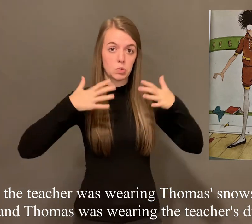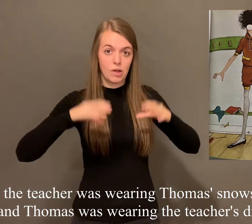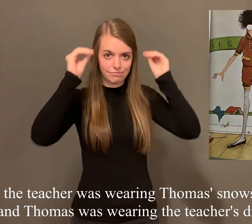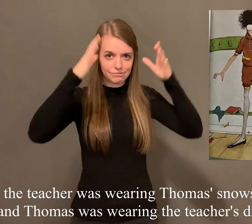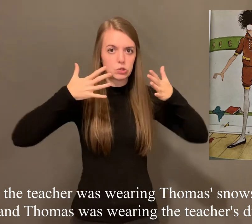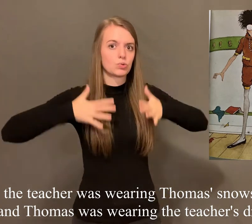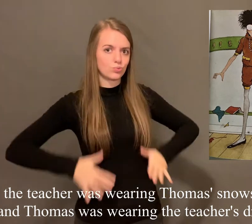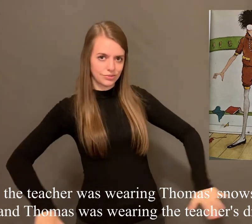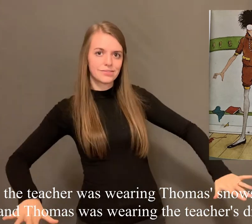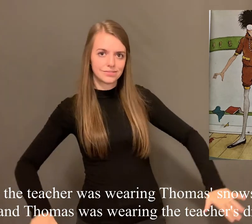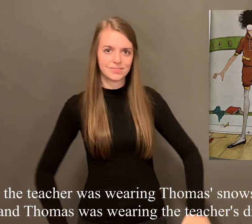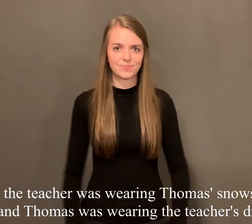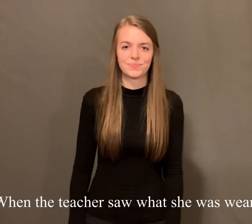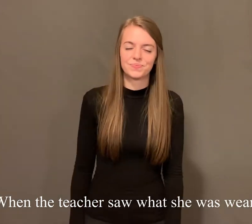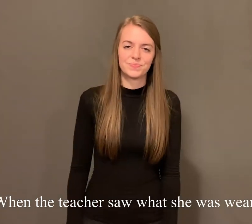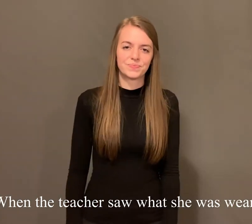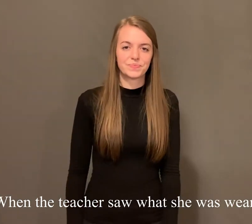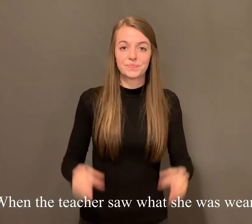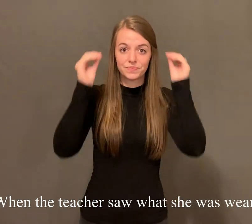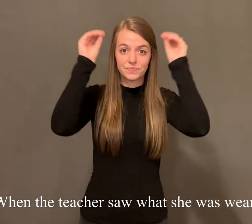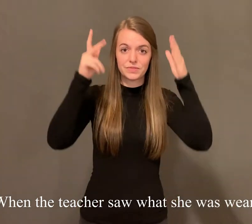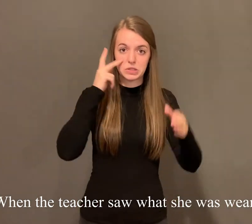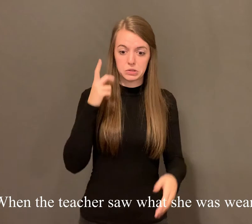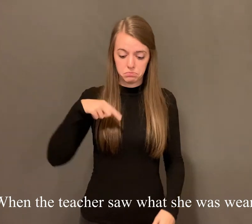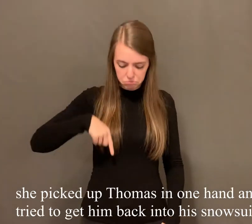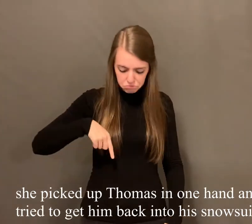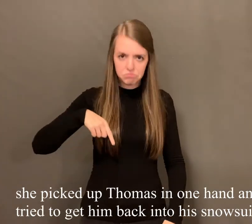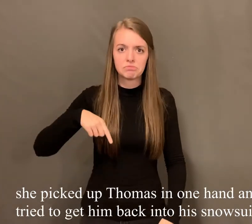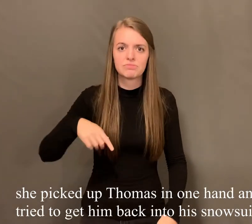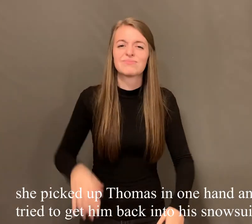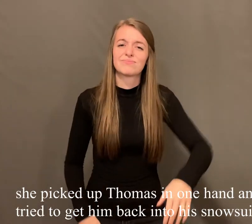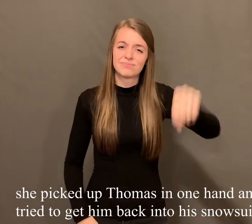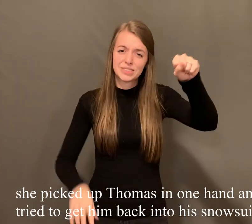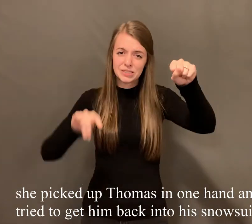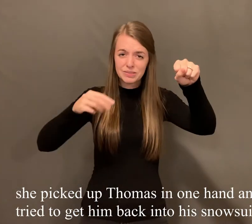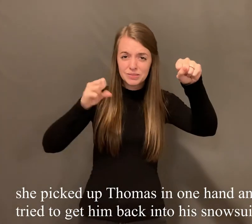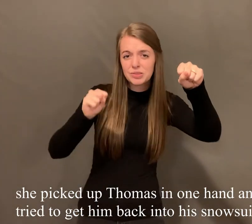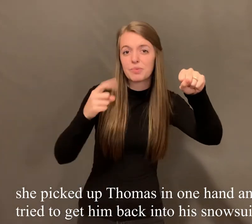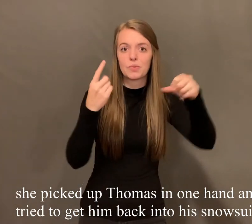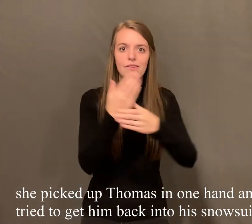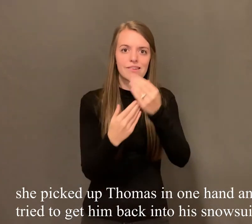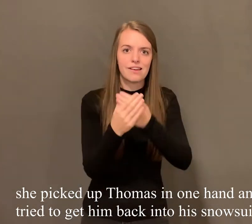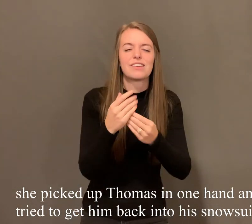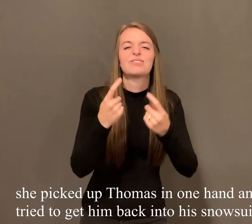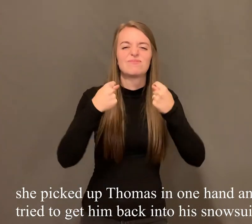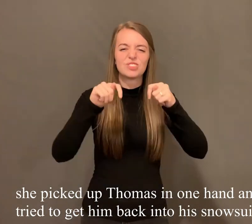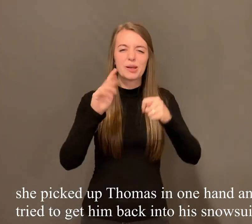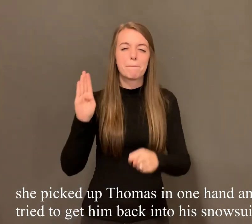dress when the teacher saw what she was wearing she picked up thomas in one hand and tried to get him back into his snowsuit